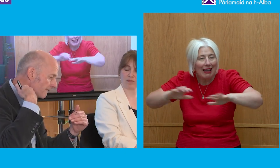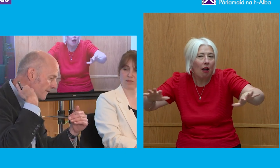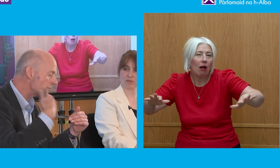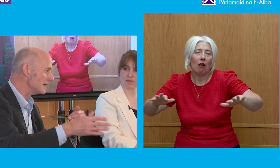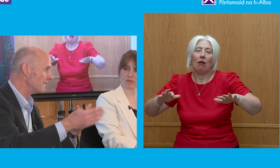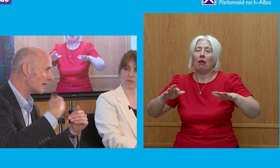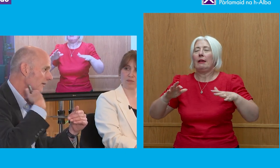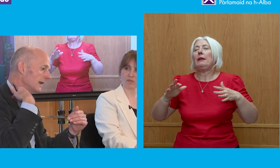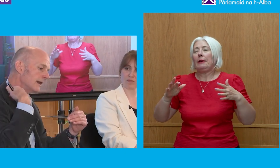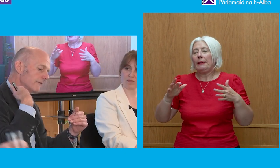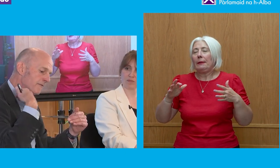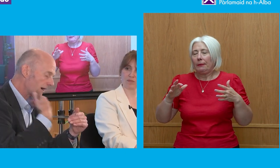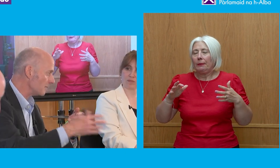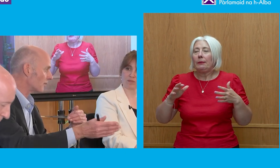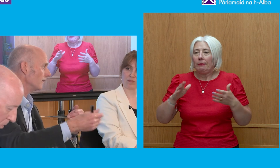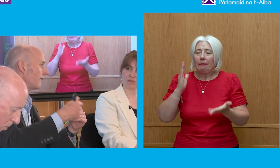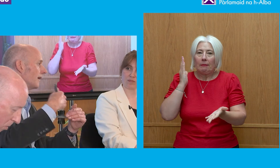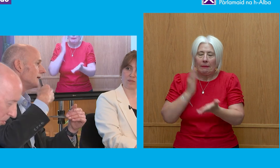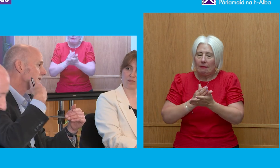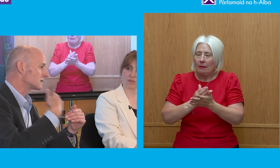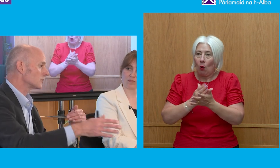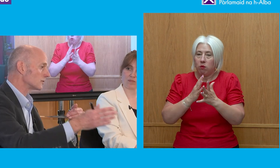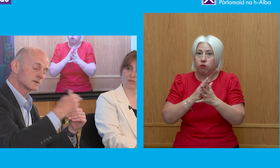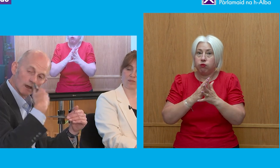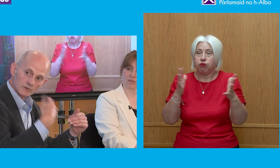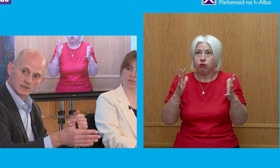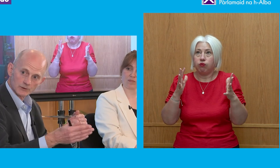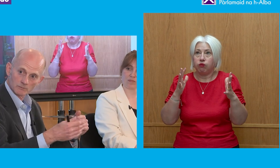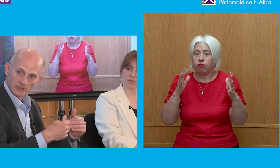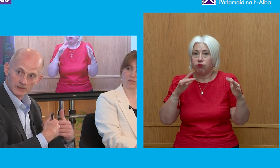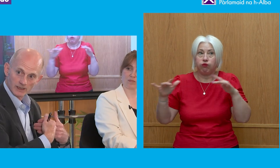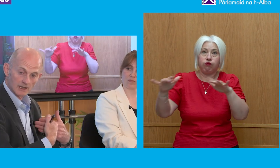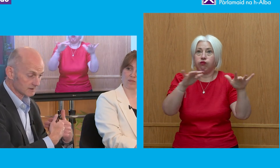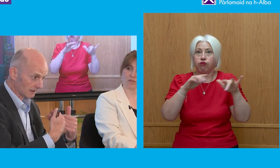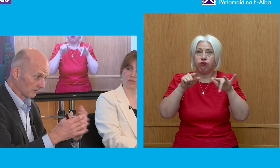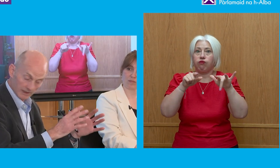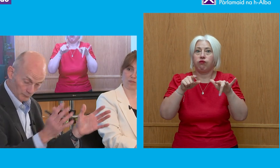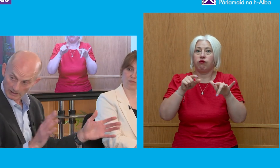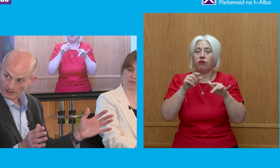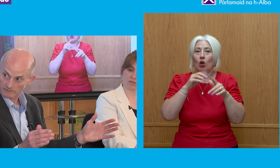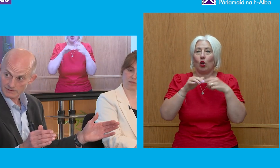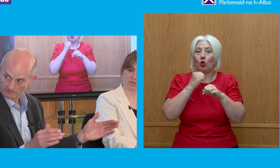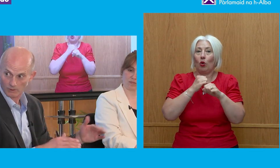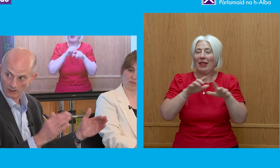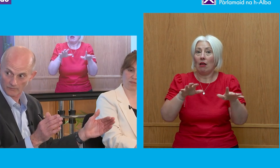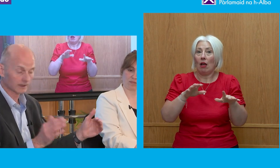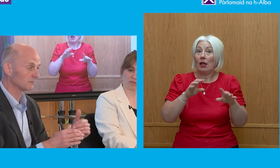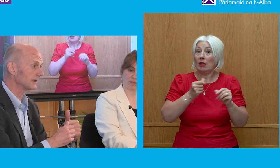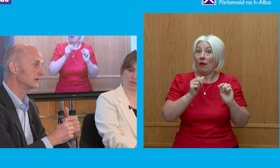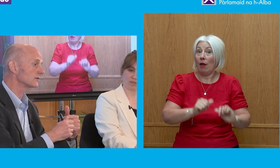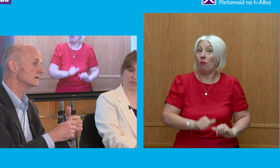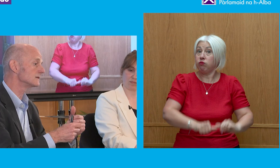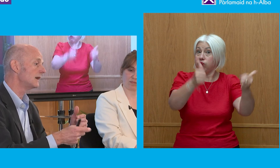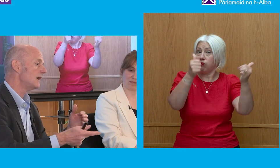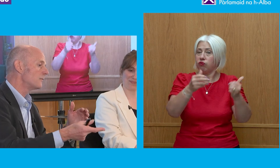a very, very vibrant discourse on social media, some of it brilliant, quite a lot of it